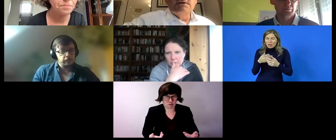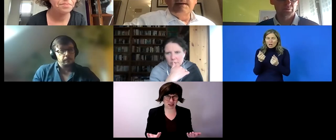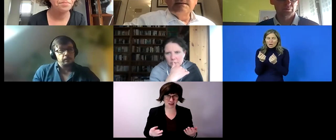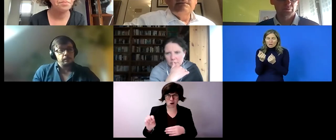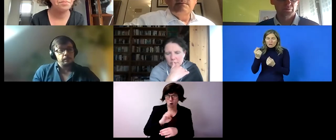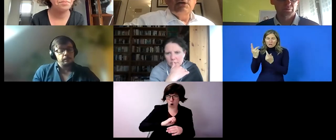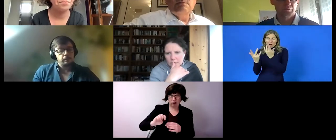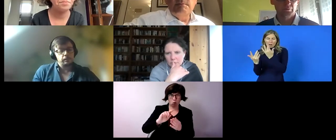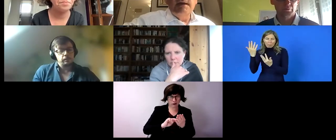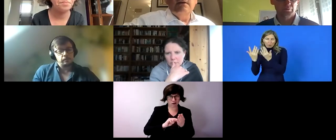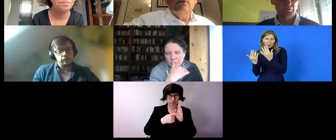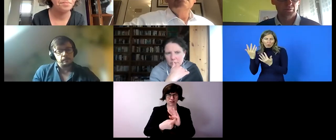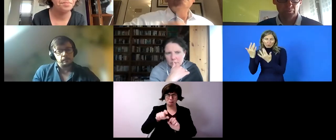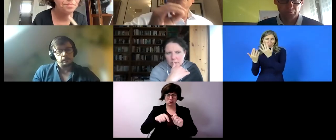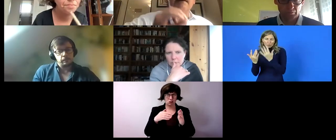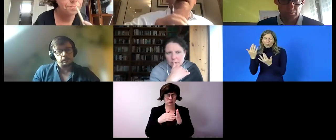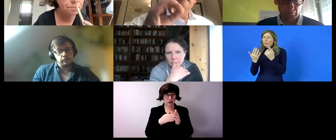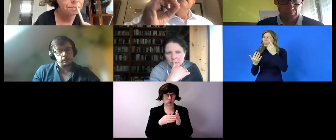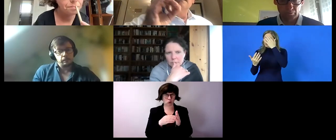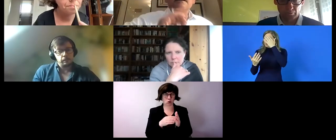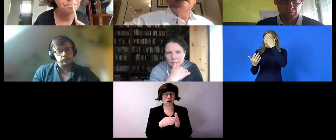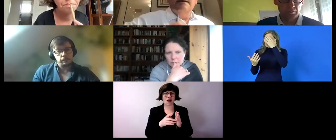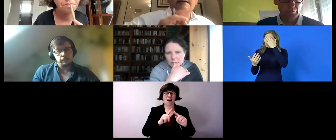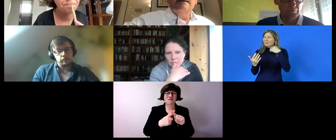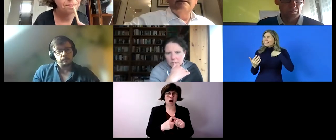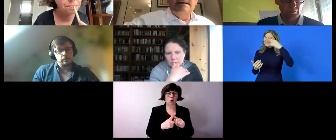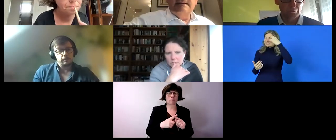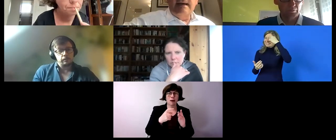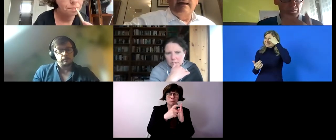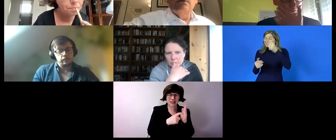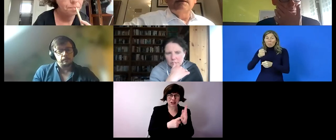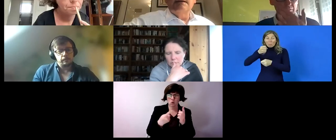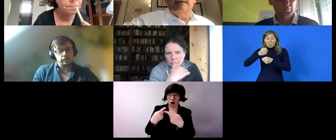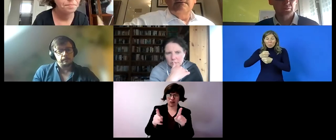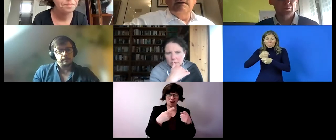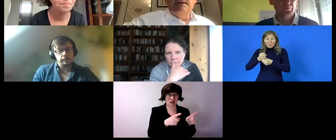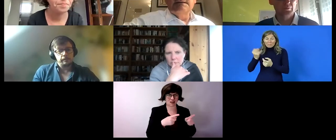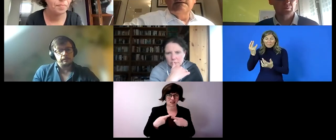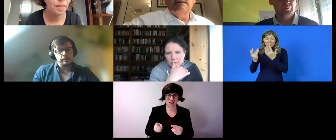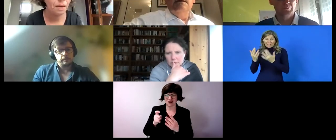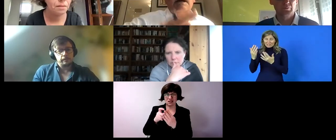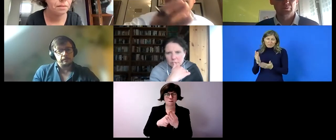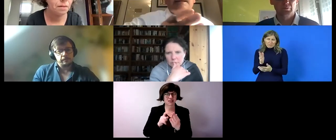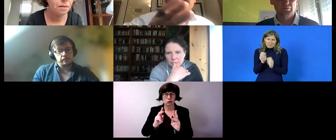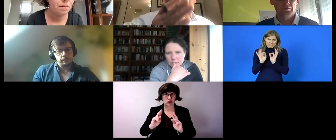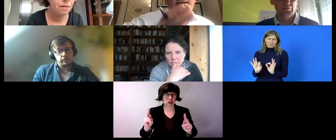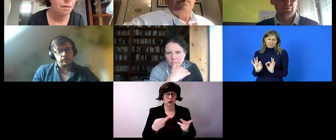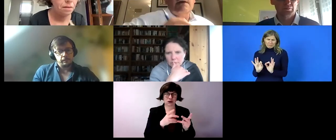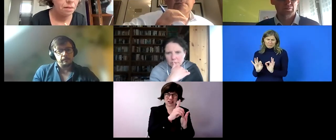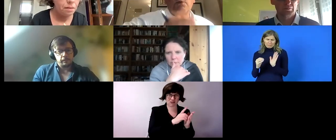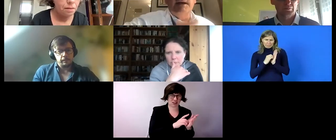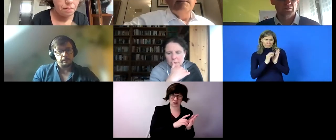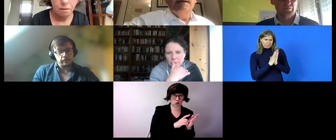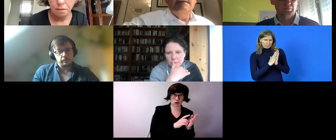certain that not even the employment figures are right because the criteria for